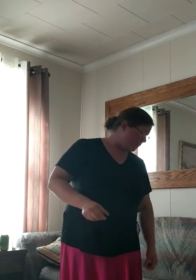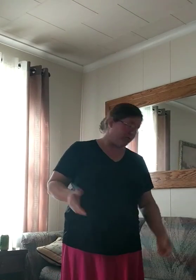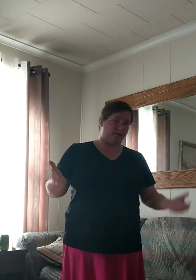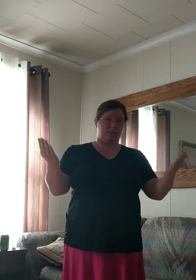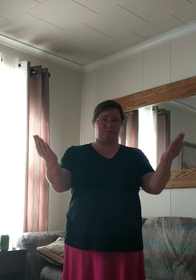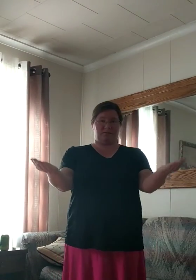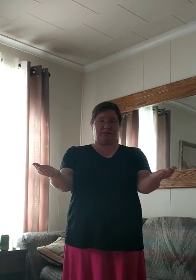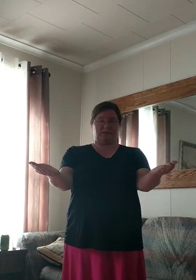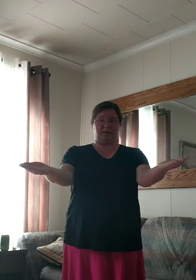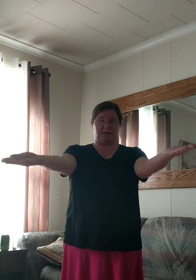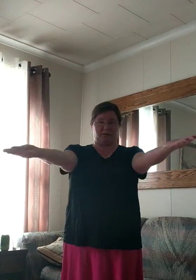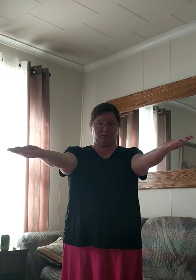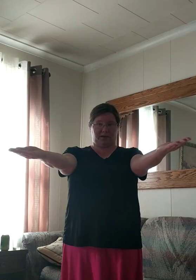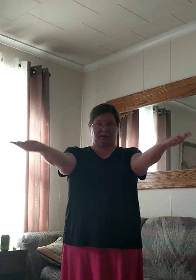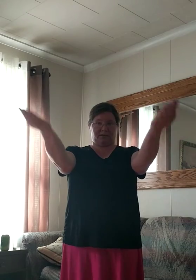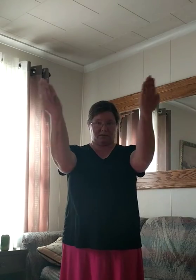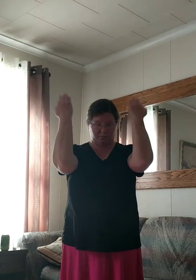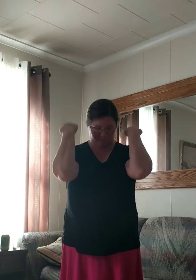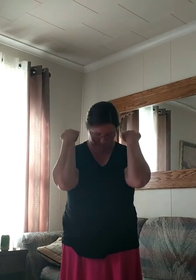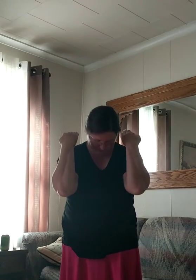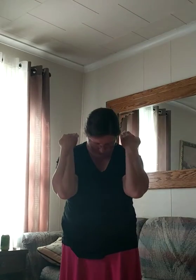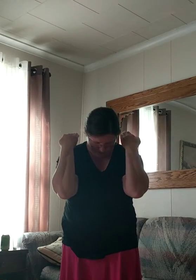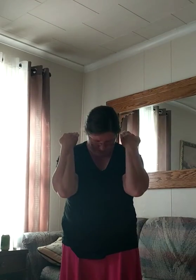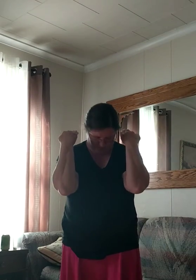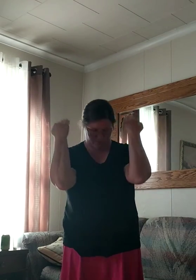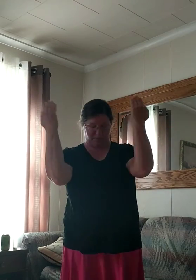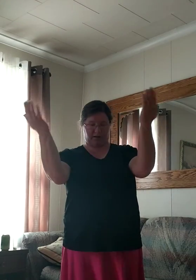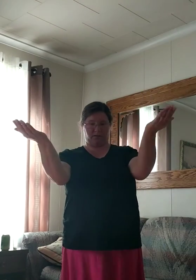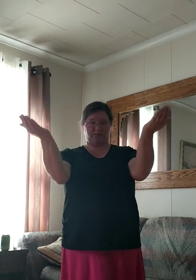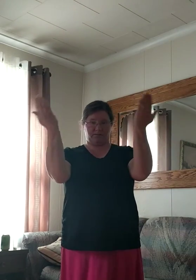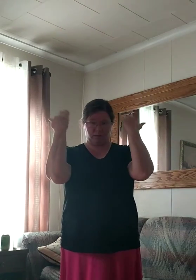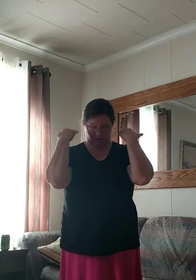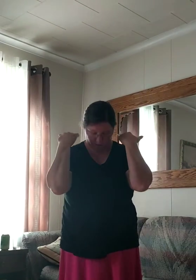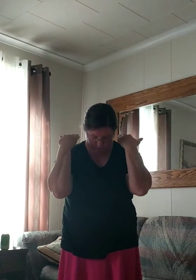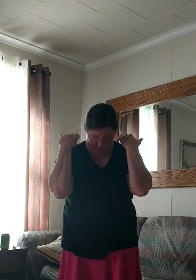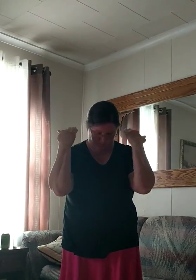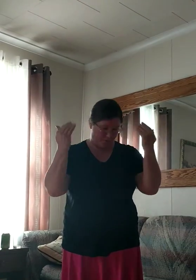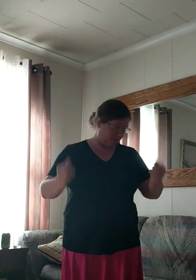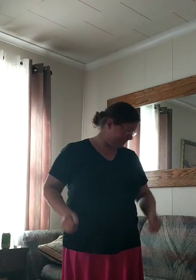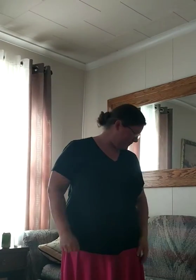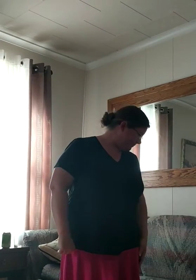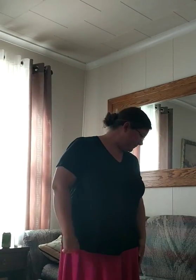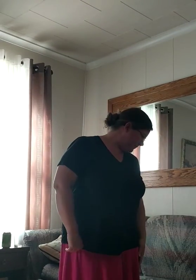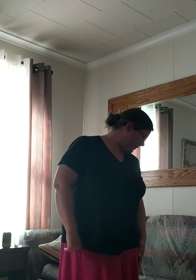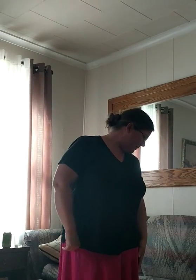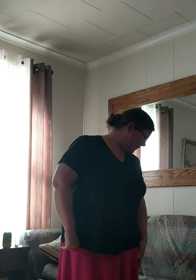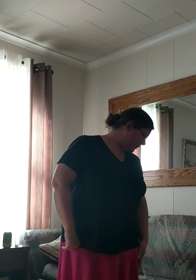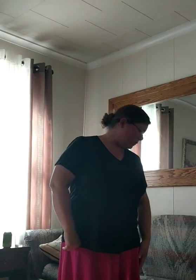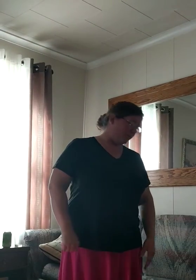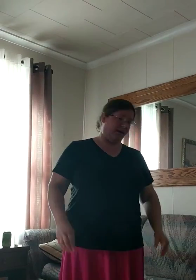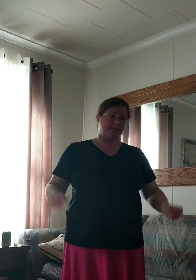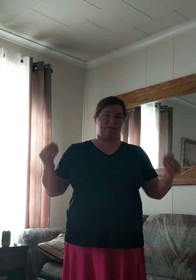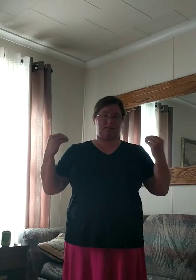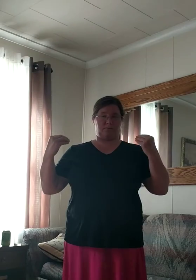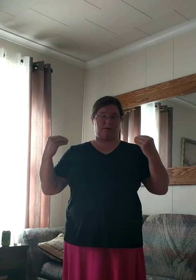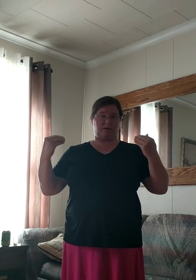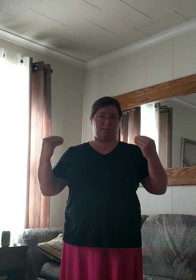Overwhelm, we just take our two hands, put them back. Overwhelm. Weight, we cup,